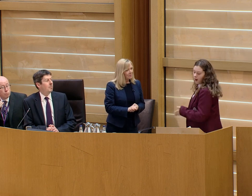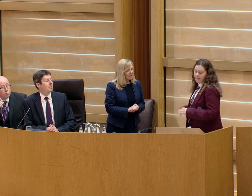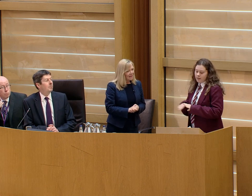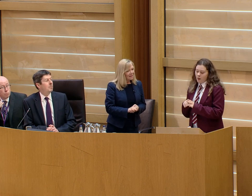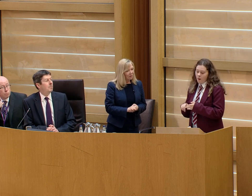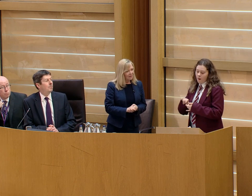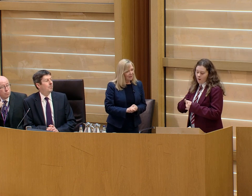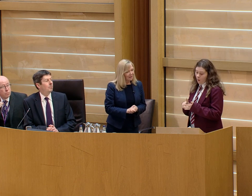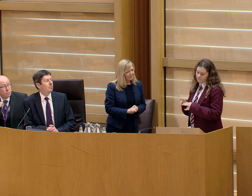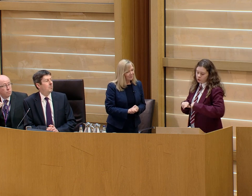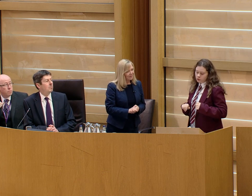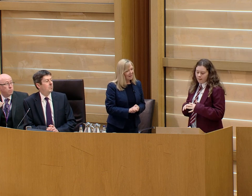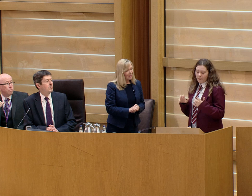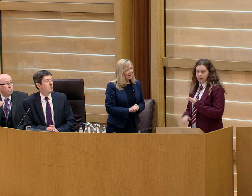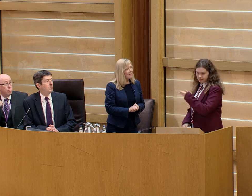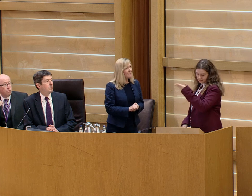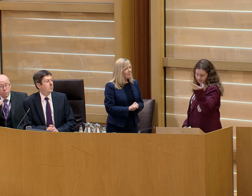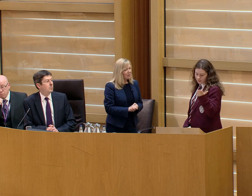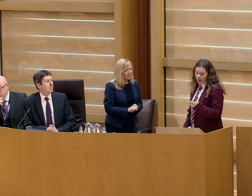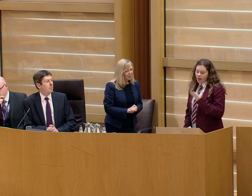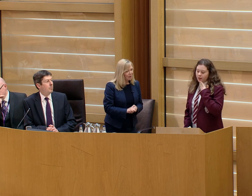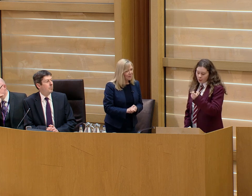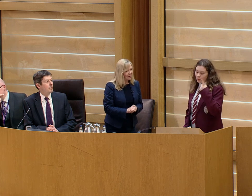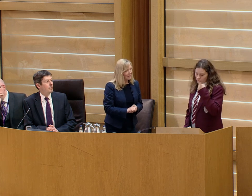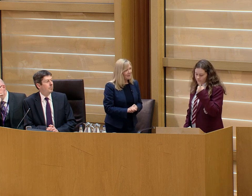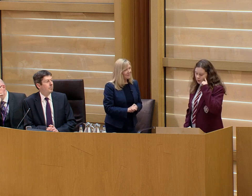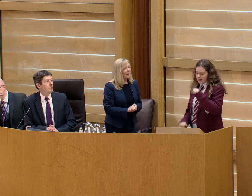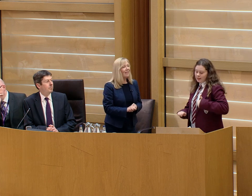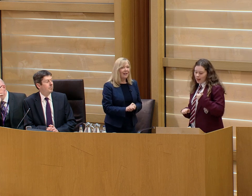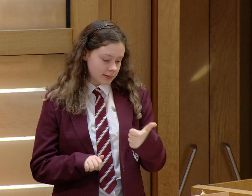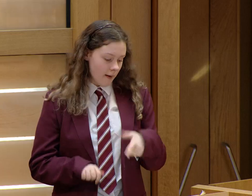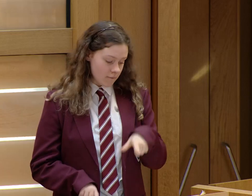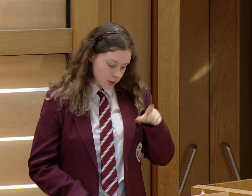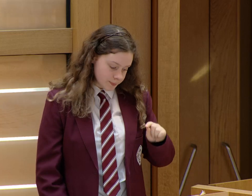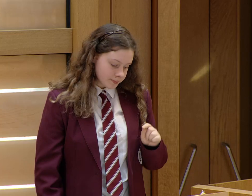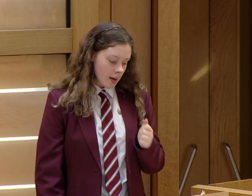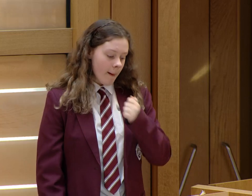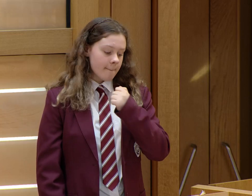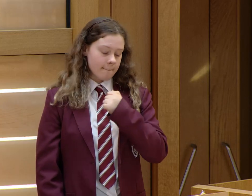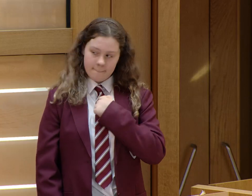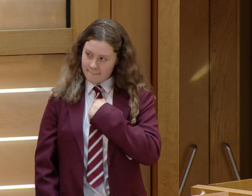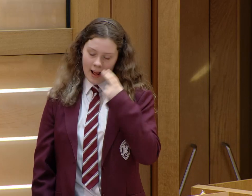Presiding officer and members of the Scottish Parliament, thank you very much for your kind invitation.